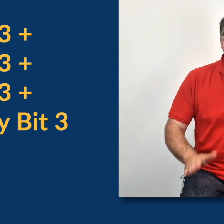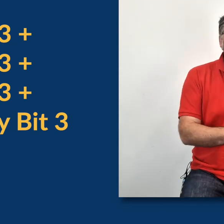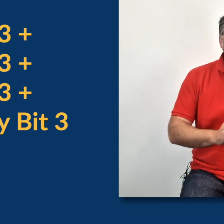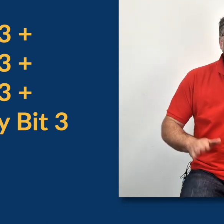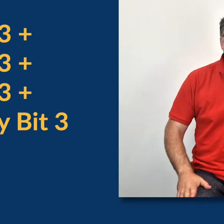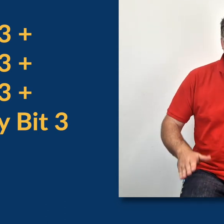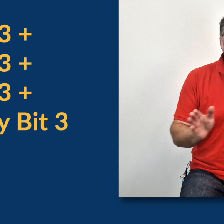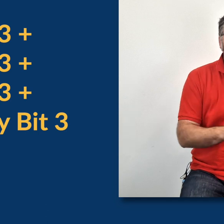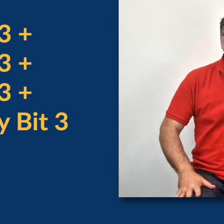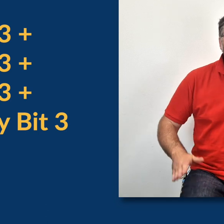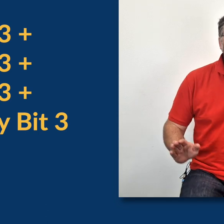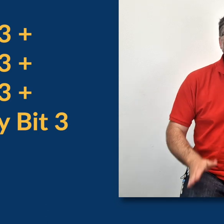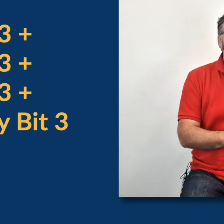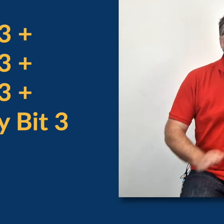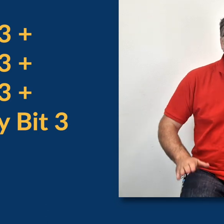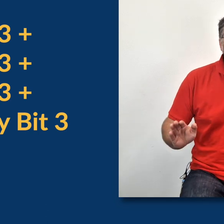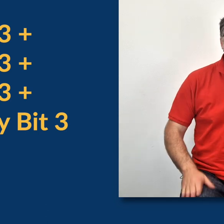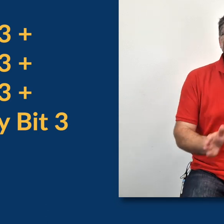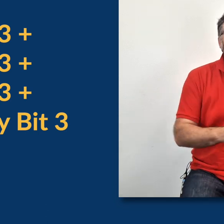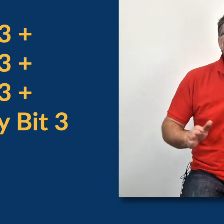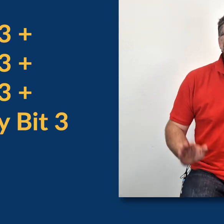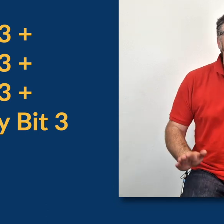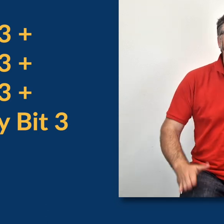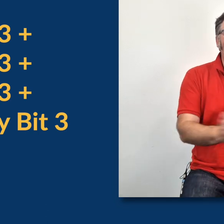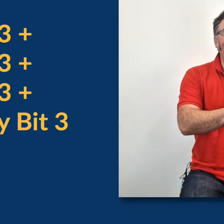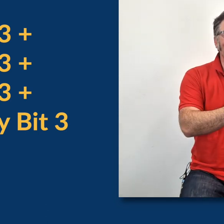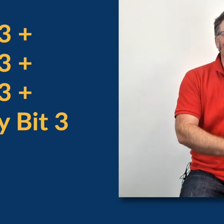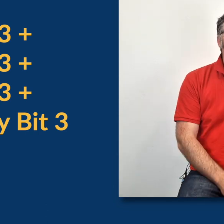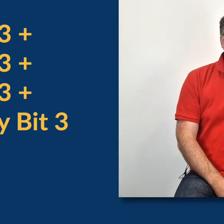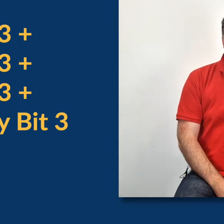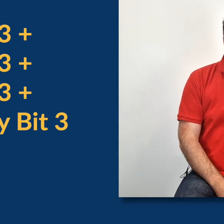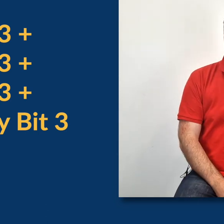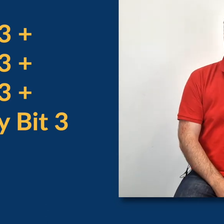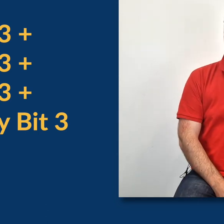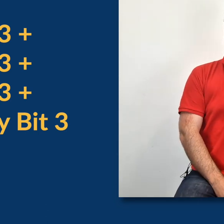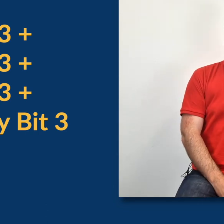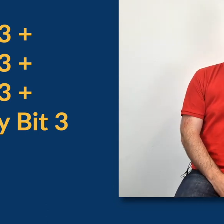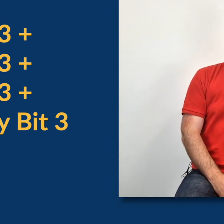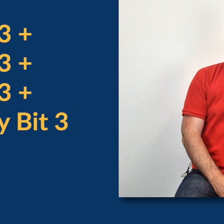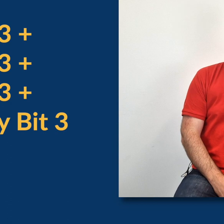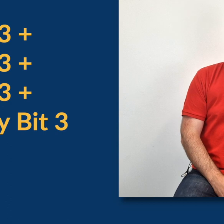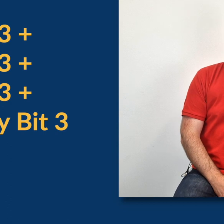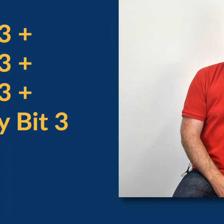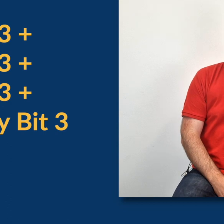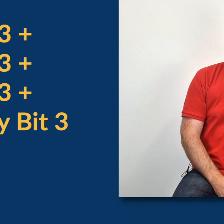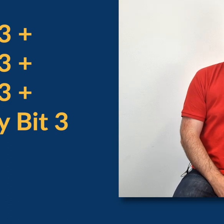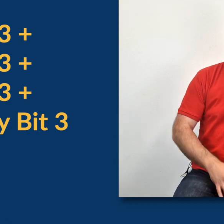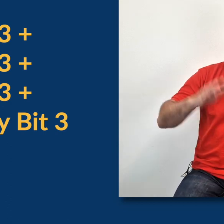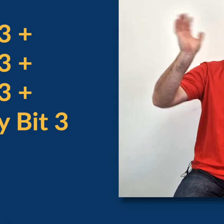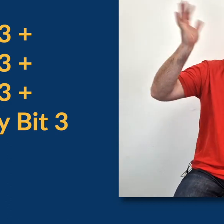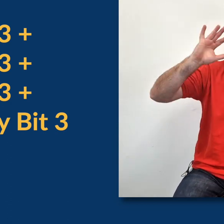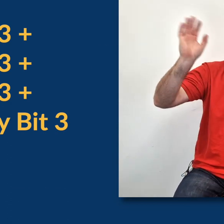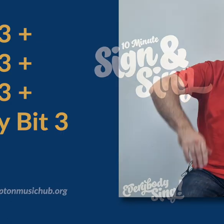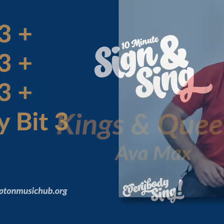Busy bit clap. Busy bit clap. Have you got it? Let's try it with the whole song